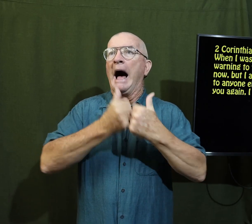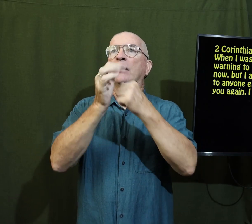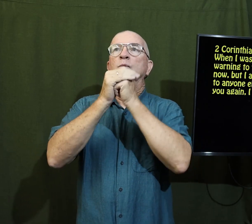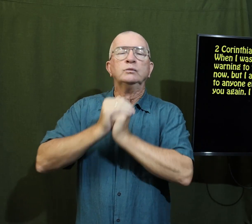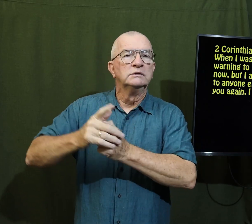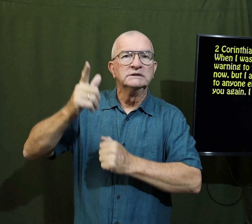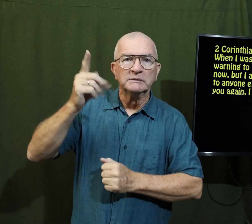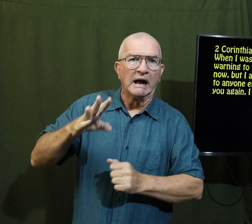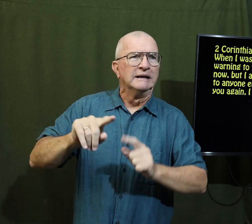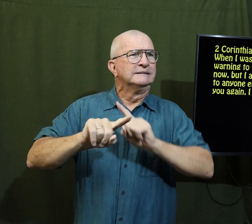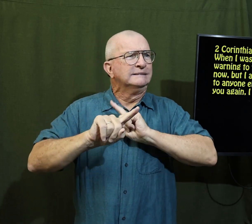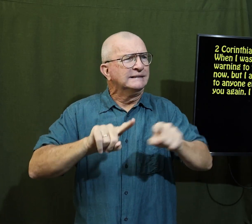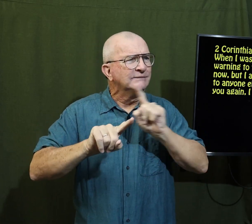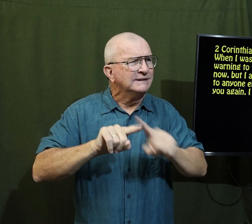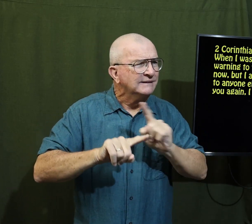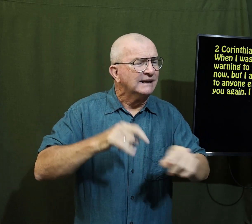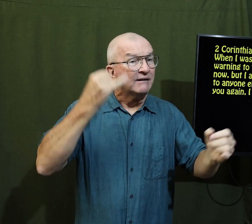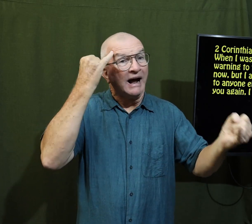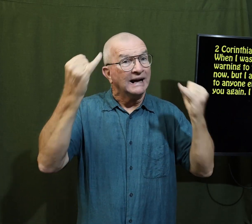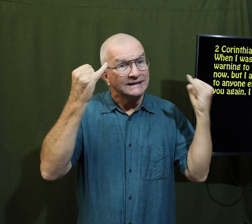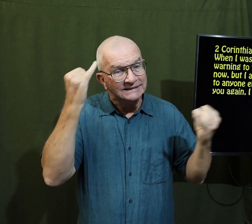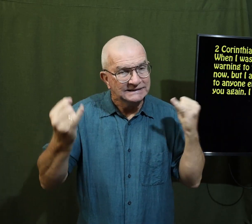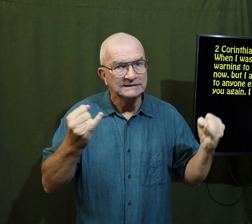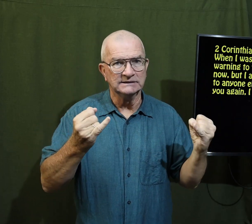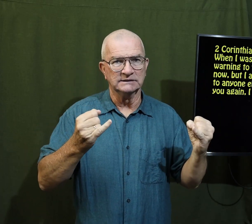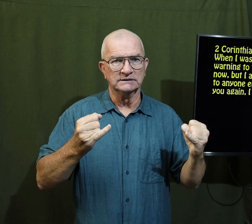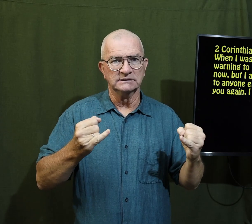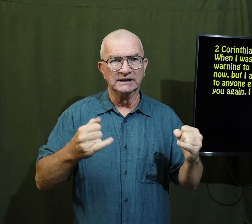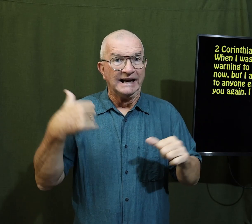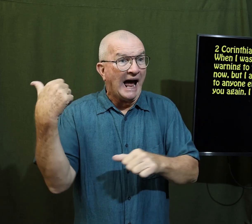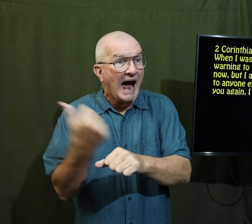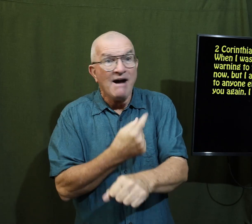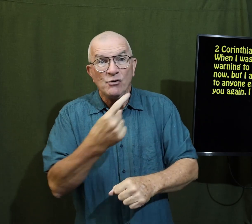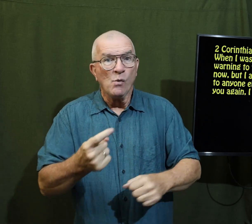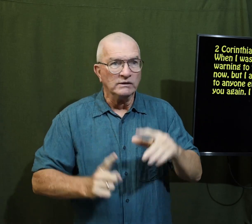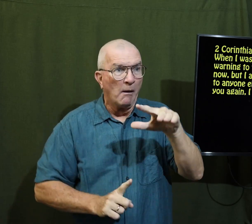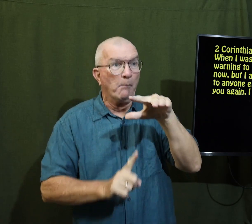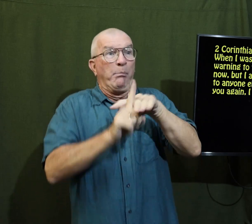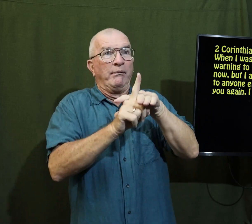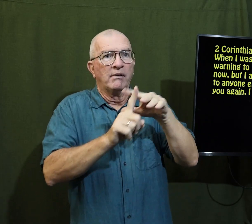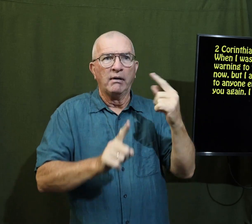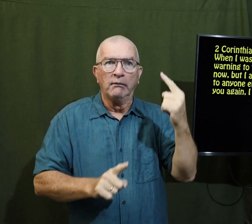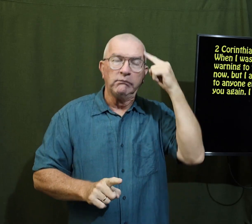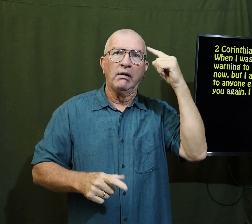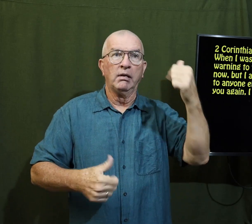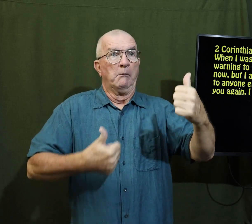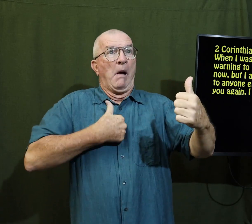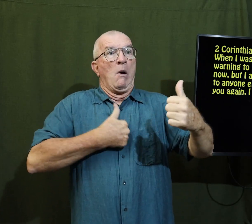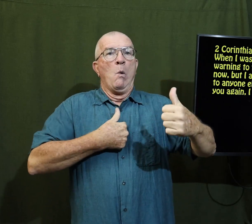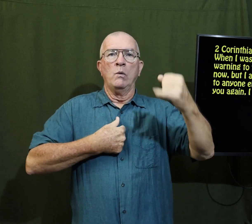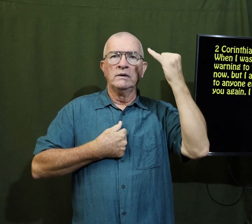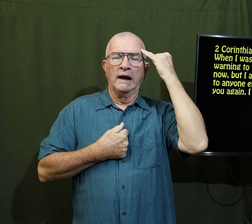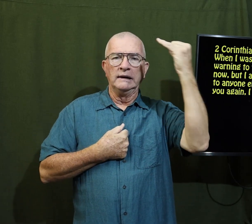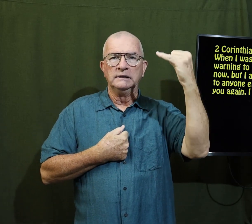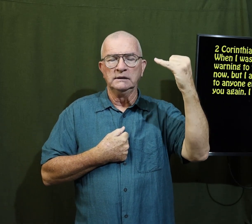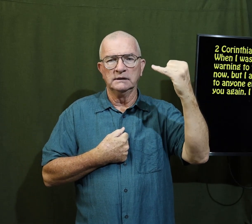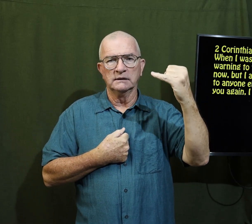how to worship God different ideas and everyone came up with their own